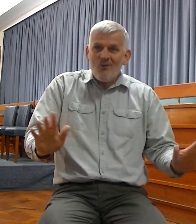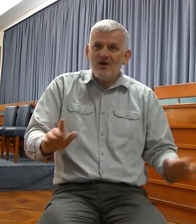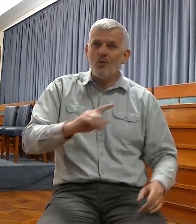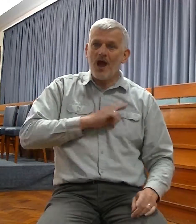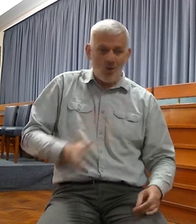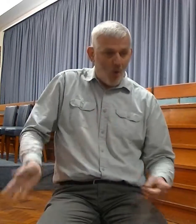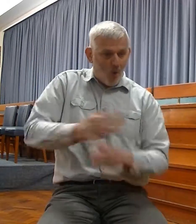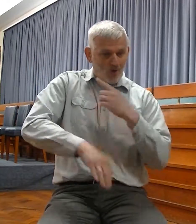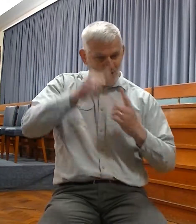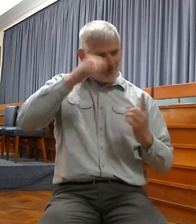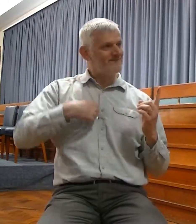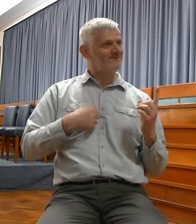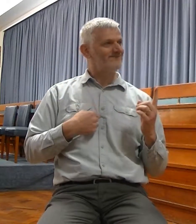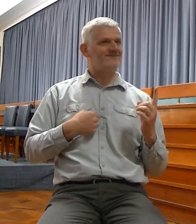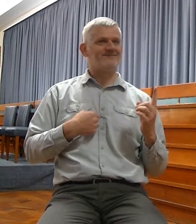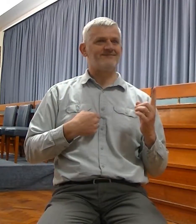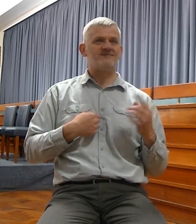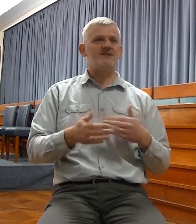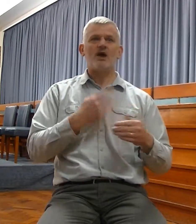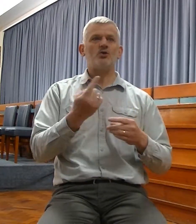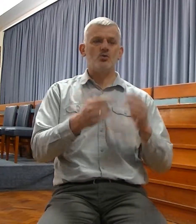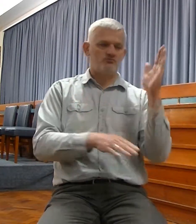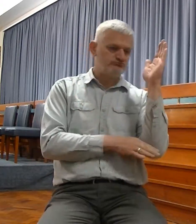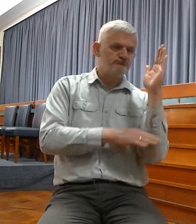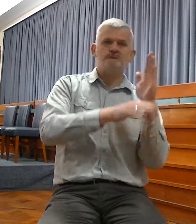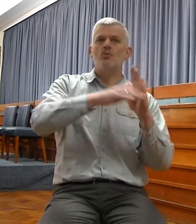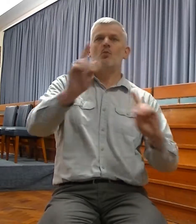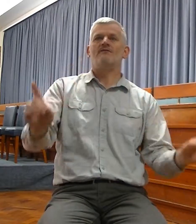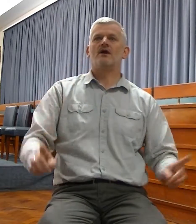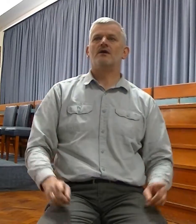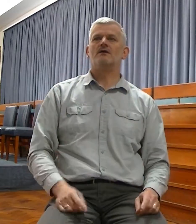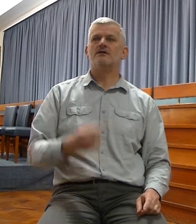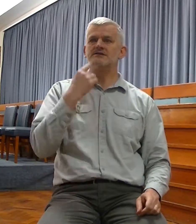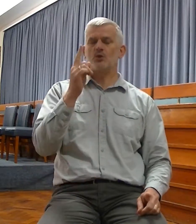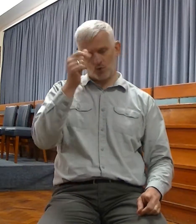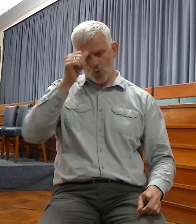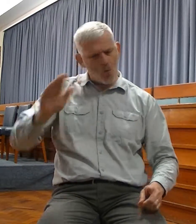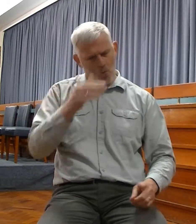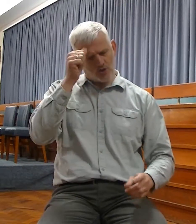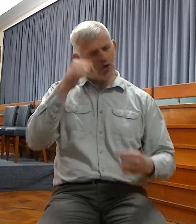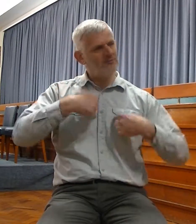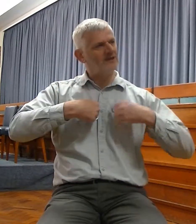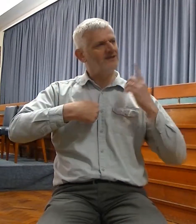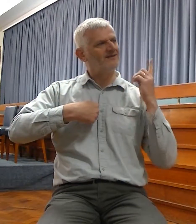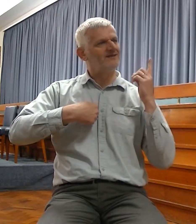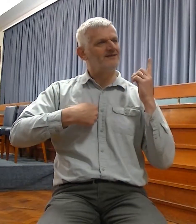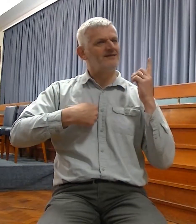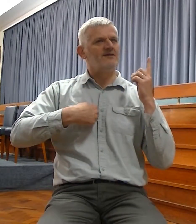From the least of them unto the greatest of them, said the Lord, for I will forgive their